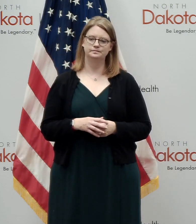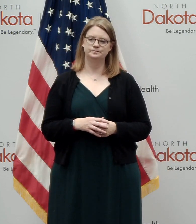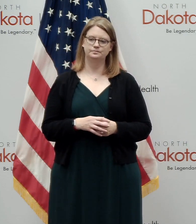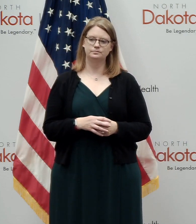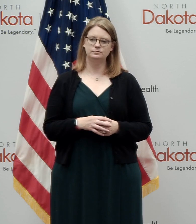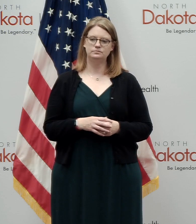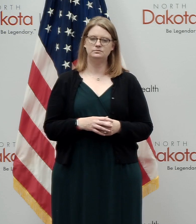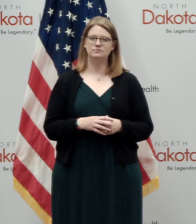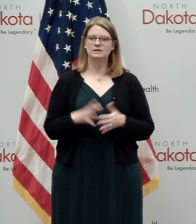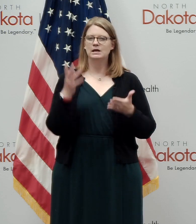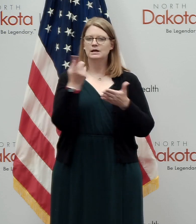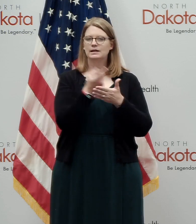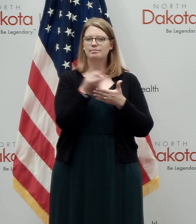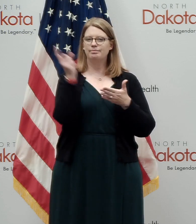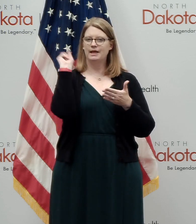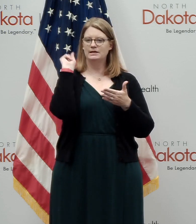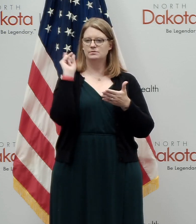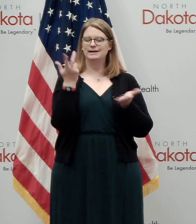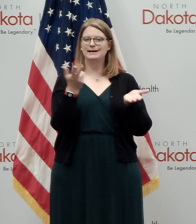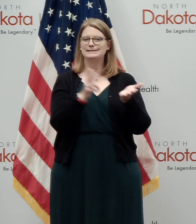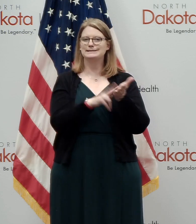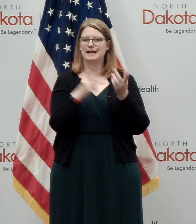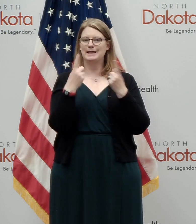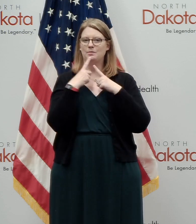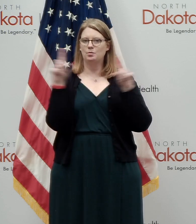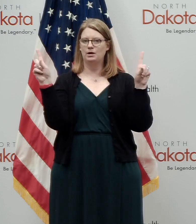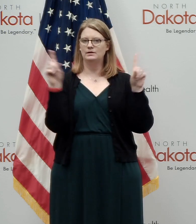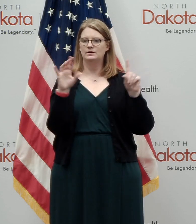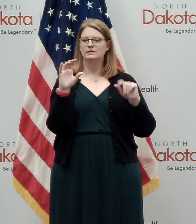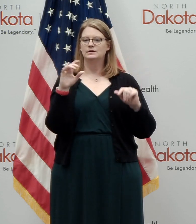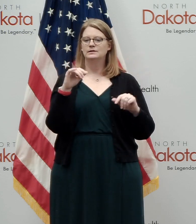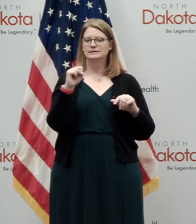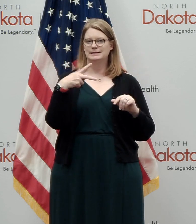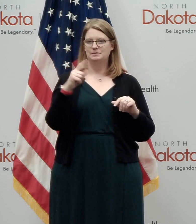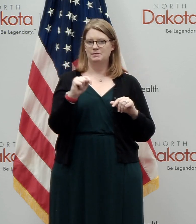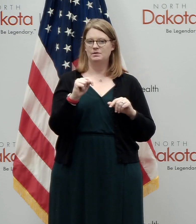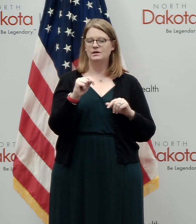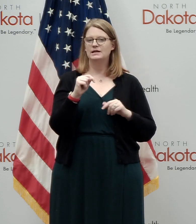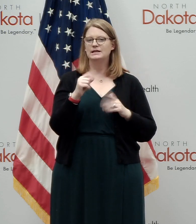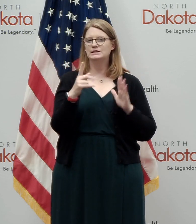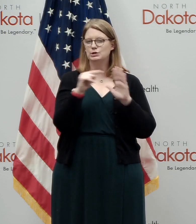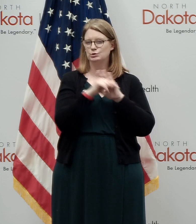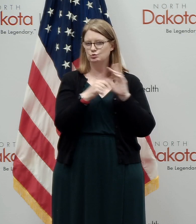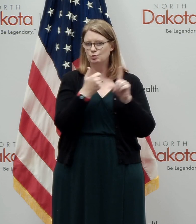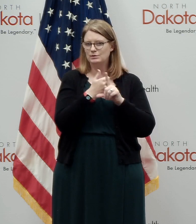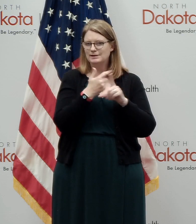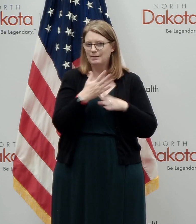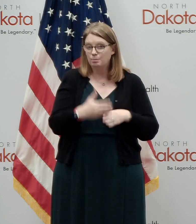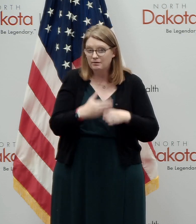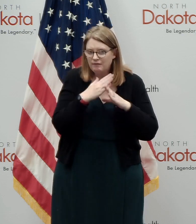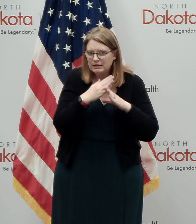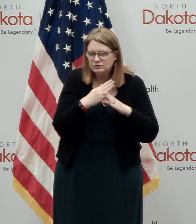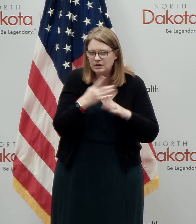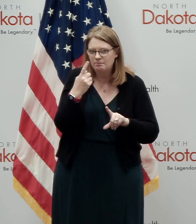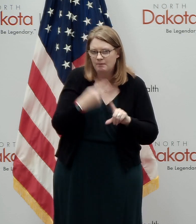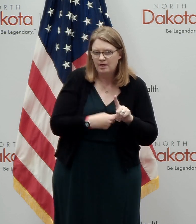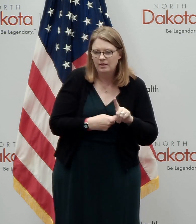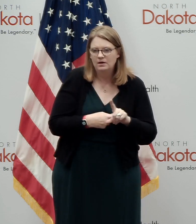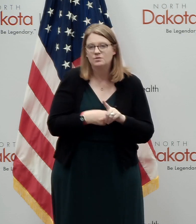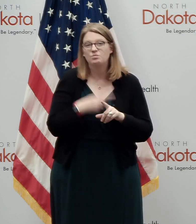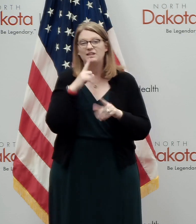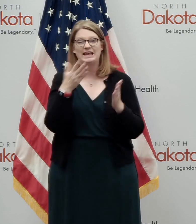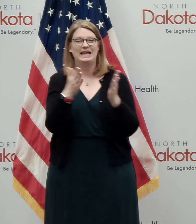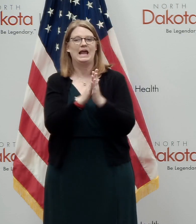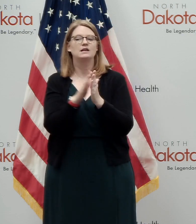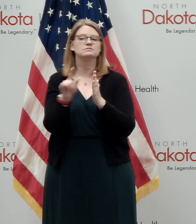Uh, last week, I signed the proclamation identifying September as suicide prevention month in North Dakota, calling on residents